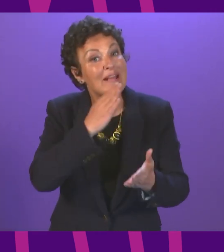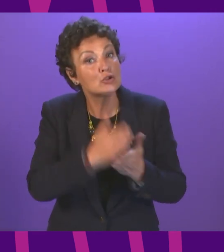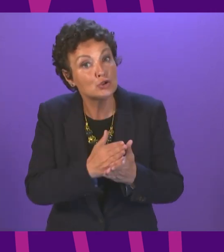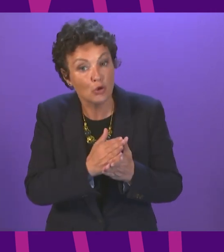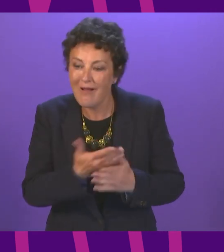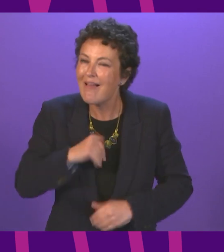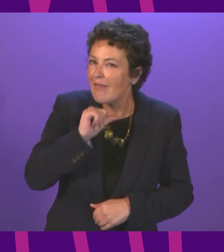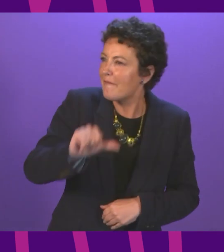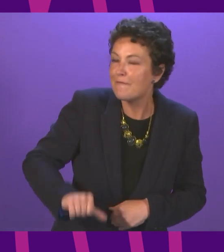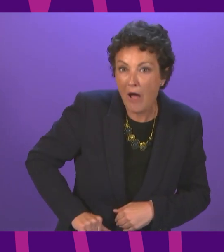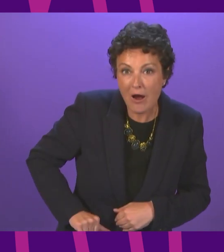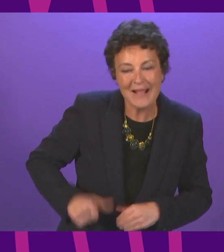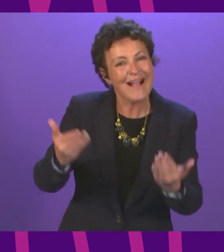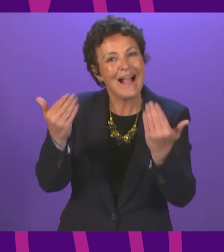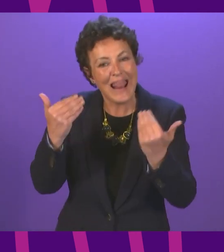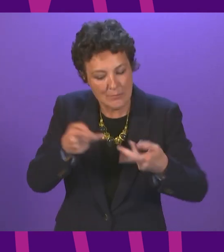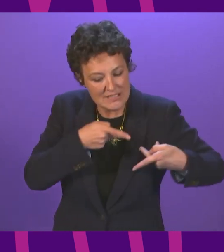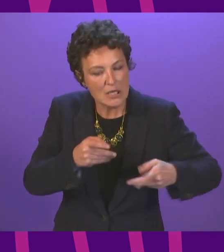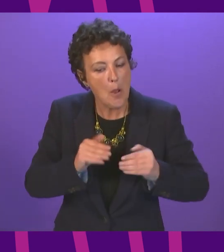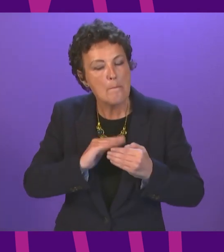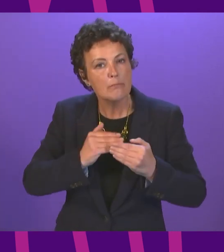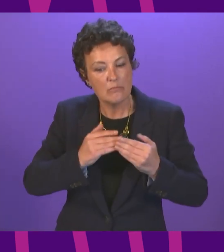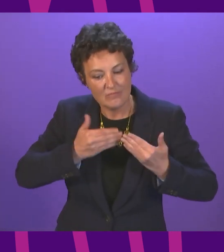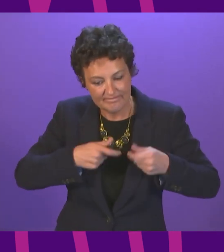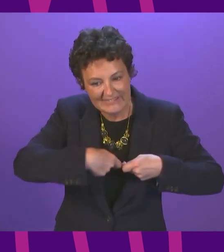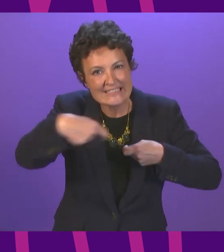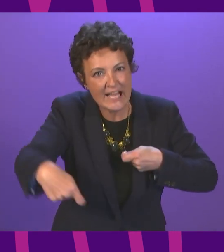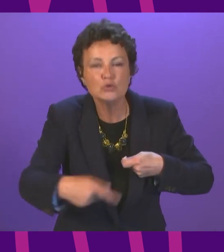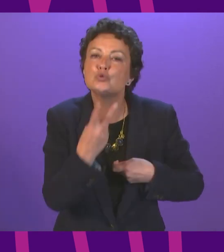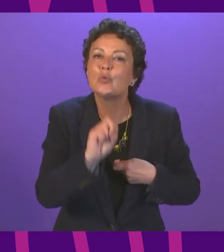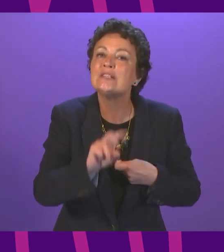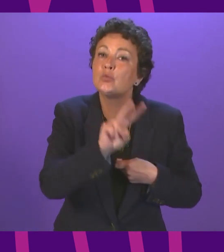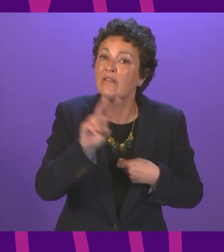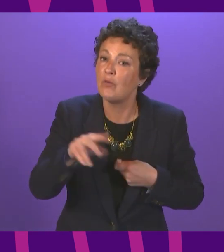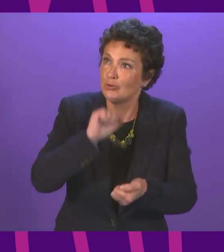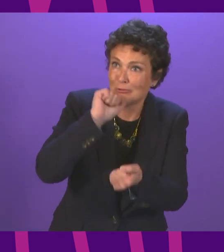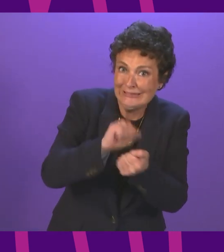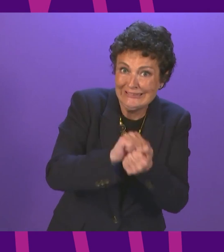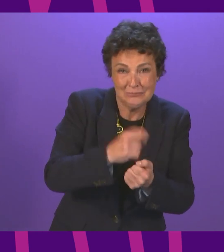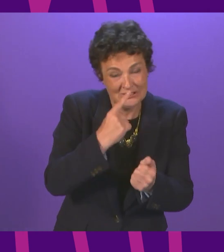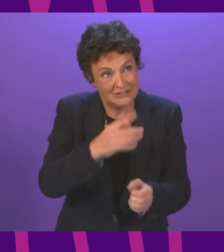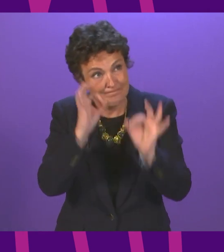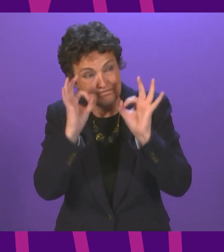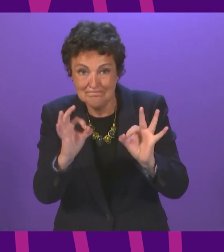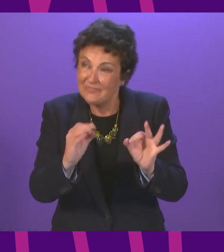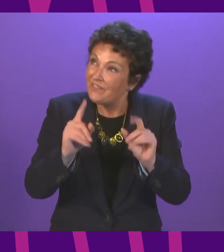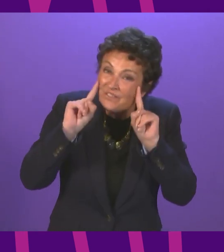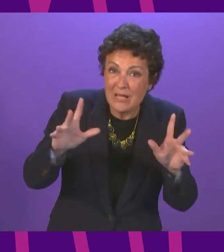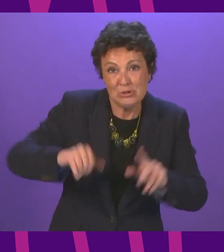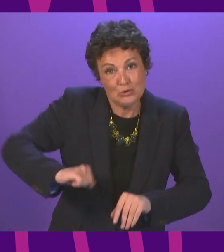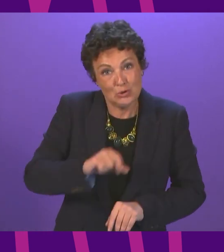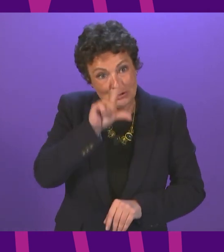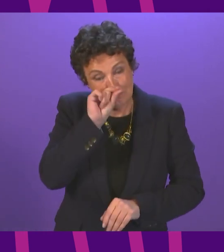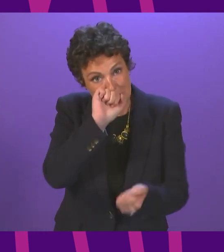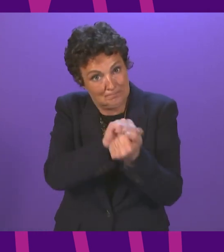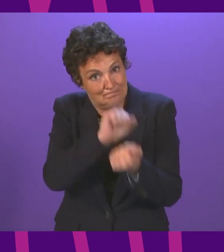Climate Scheme beyond 2024 to protect these iconic bird species? First Minister. I